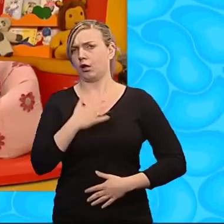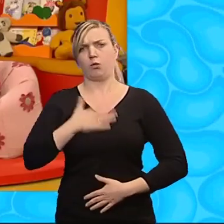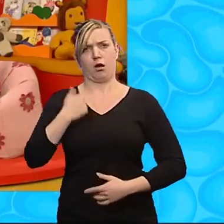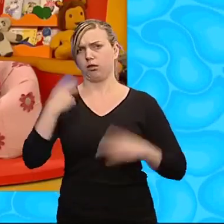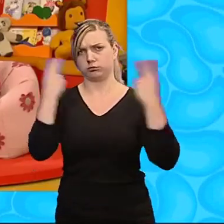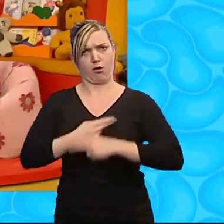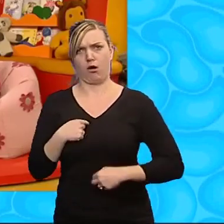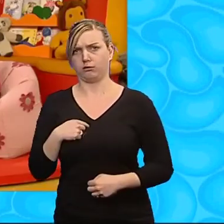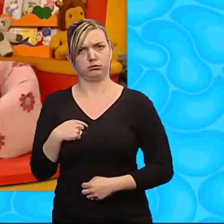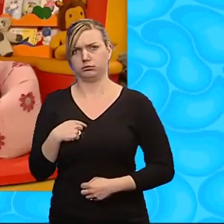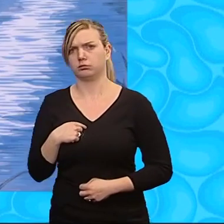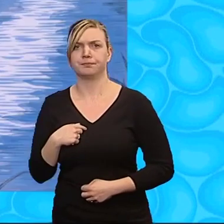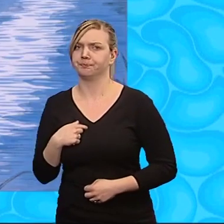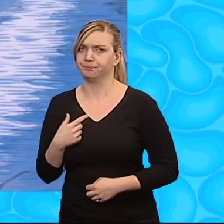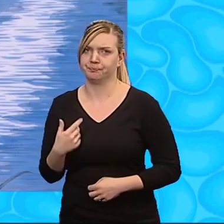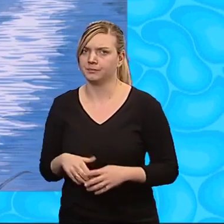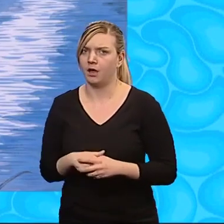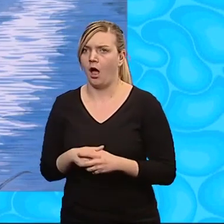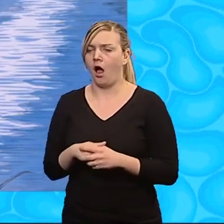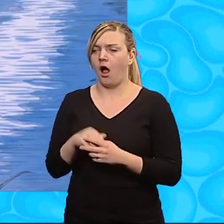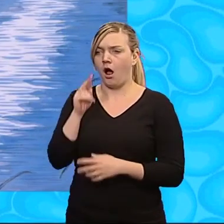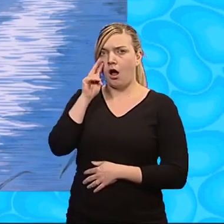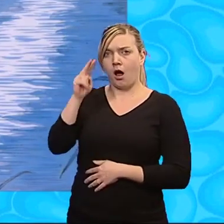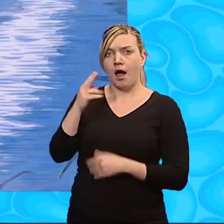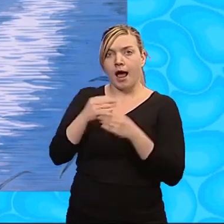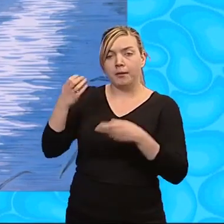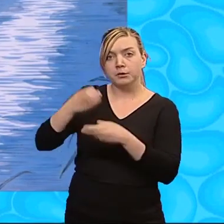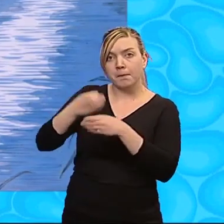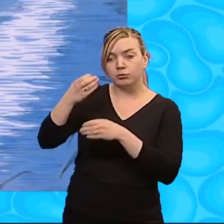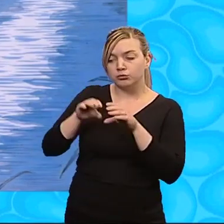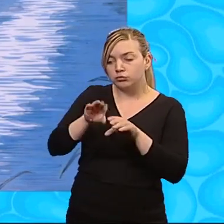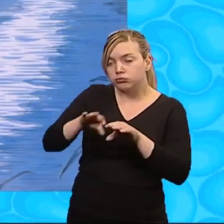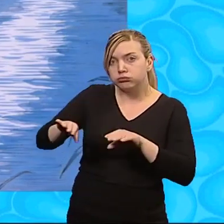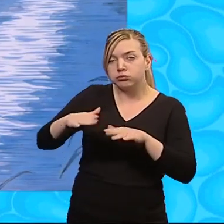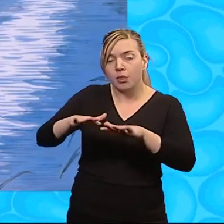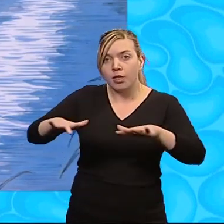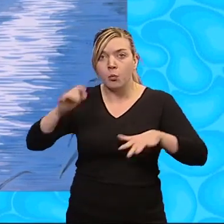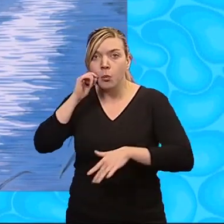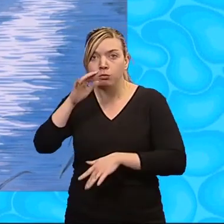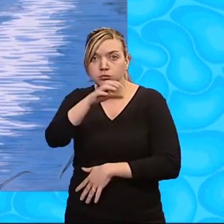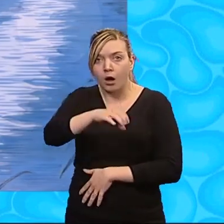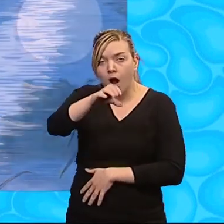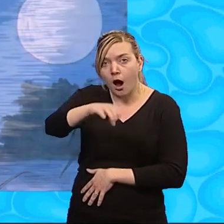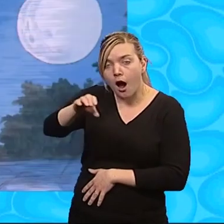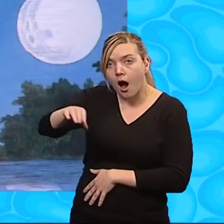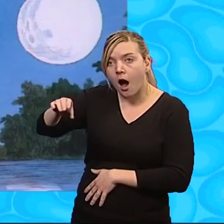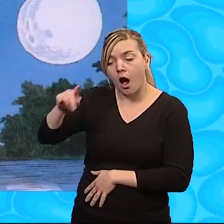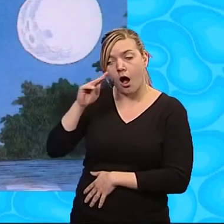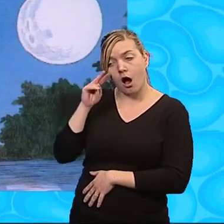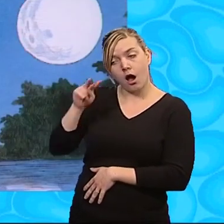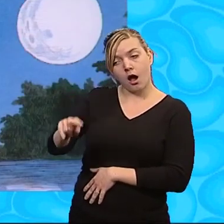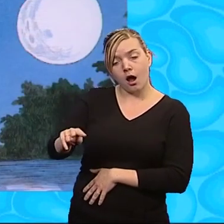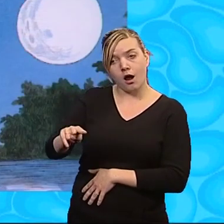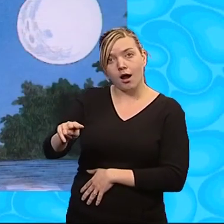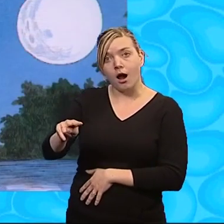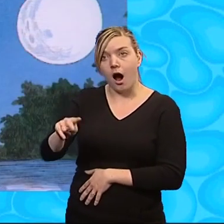dark. No. An empty bottle glinted down by the lake. Hedgehog looked at the bottle. Hedgehog looked at